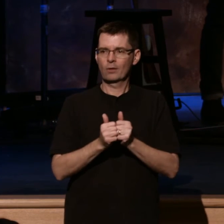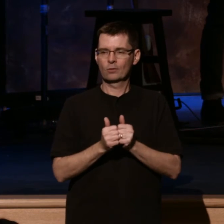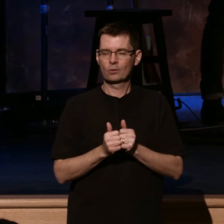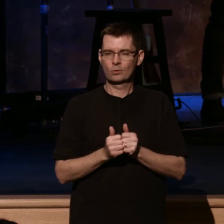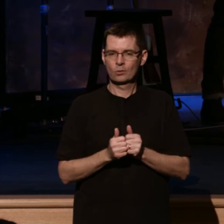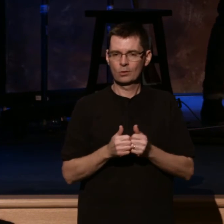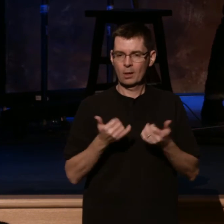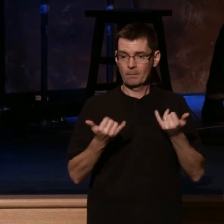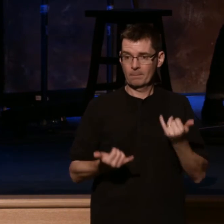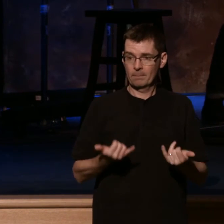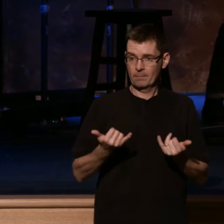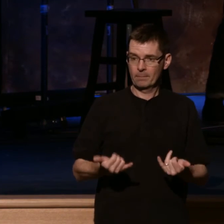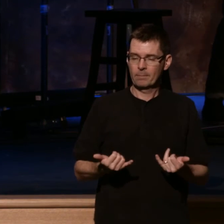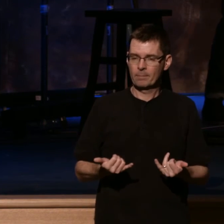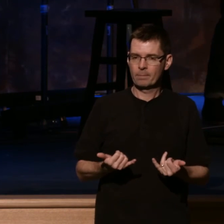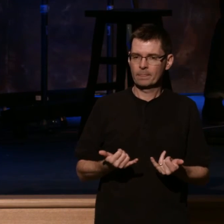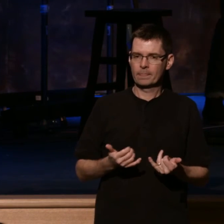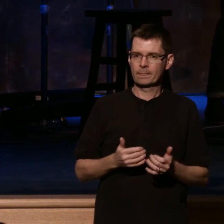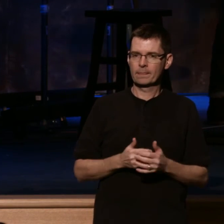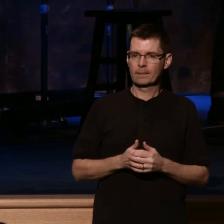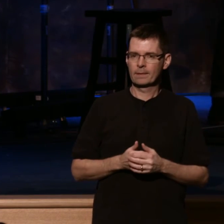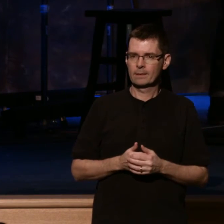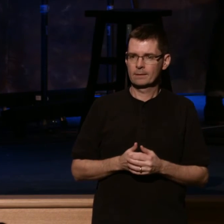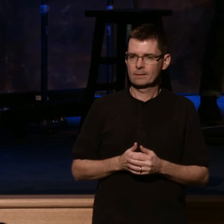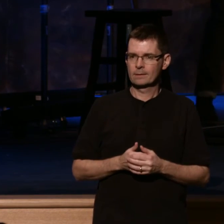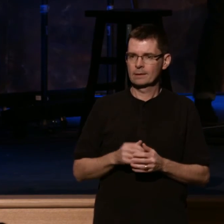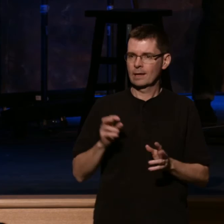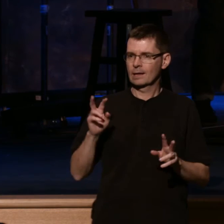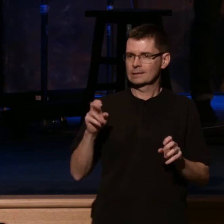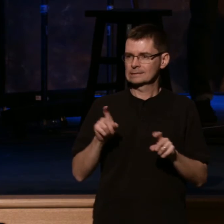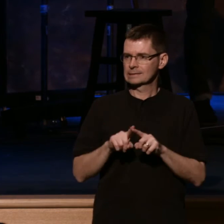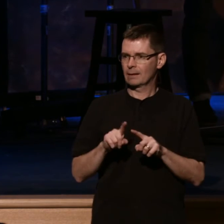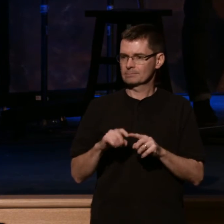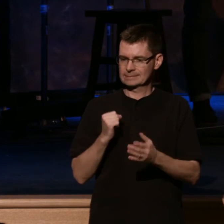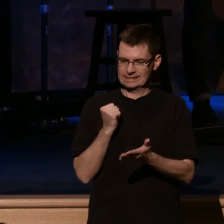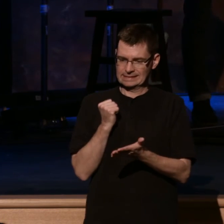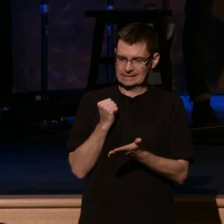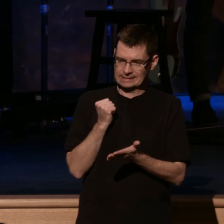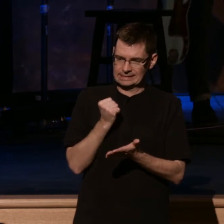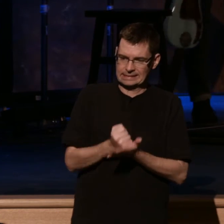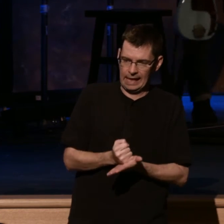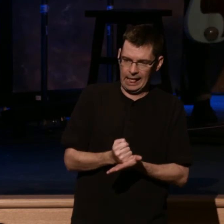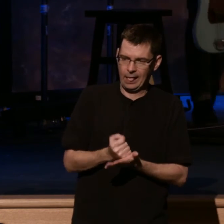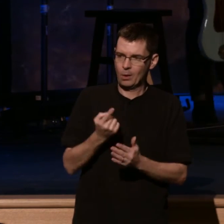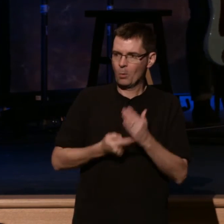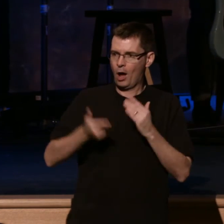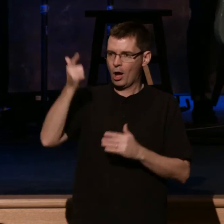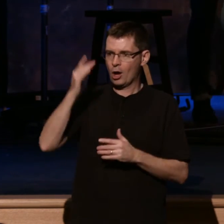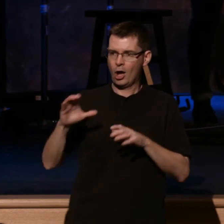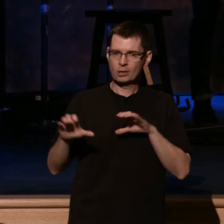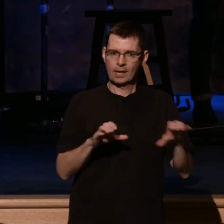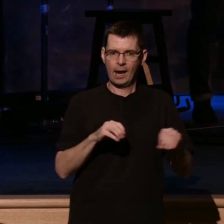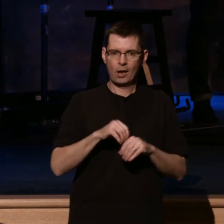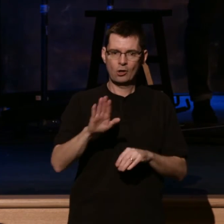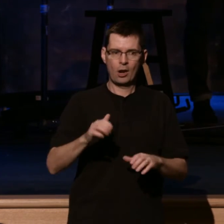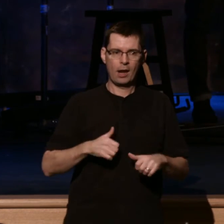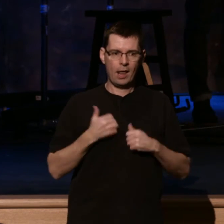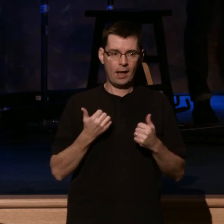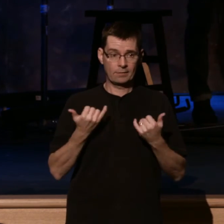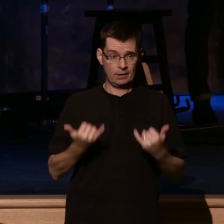will be your way of really sealing what God has done in your life. And so I want us today, by the grace